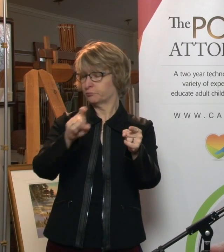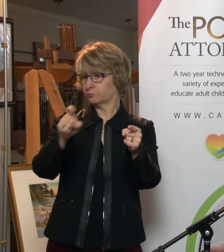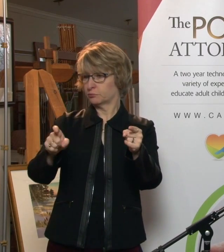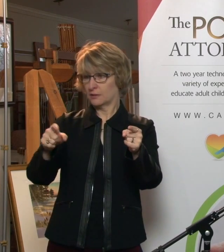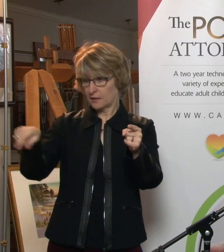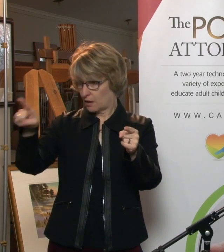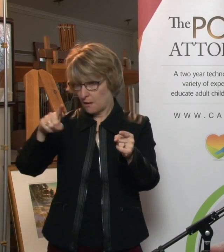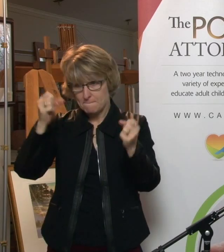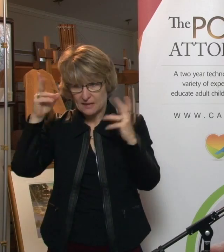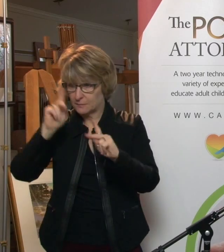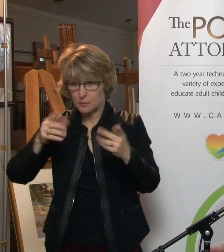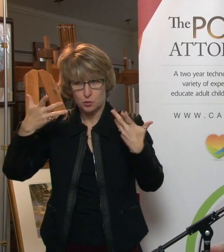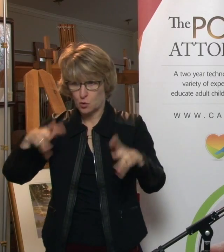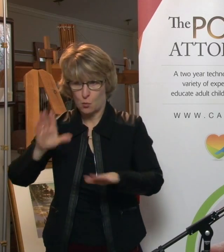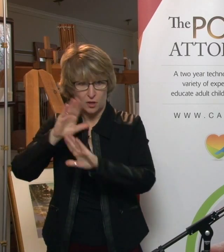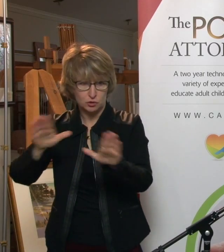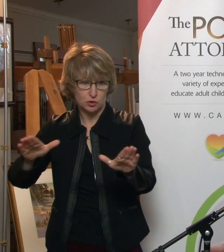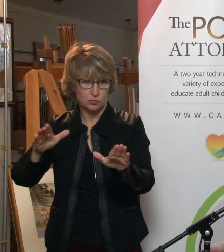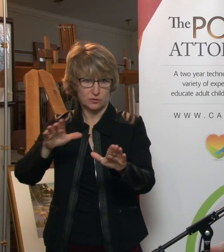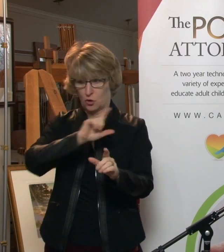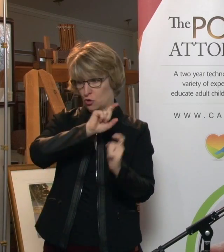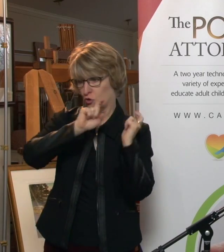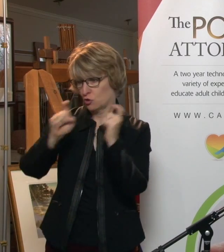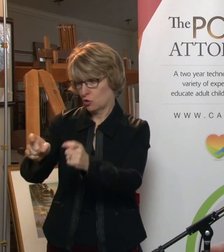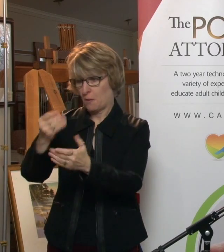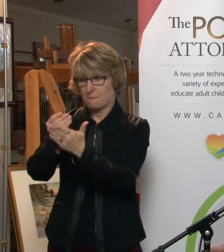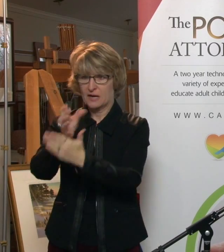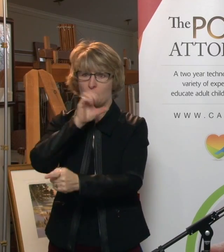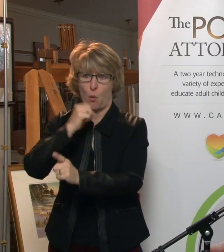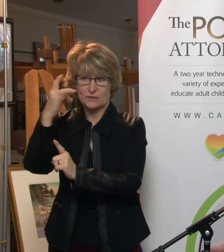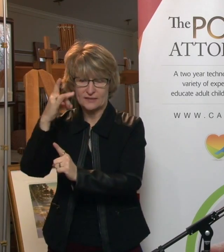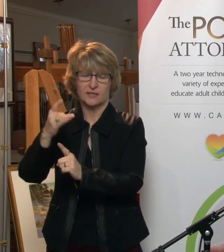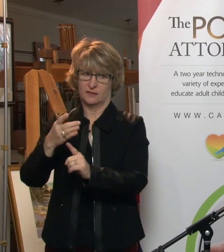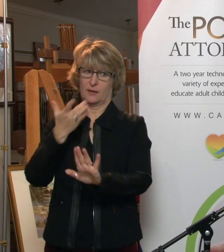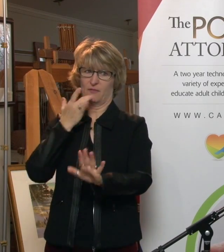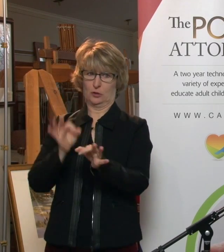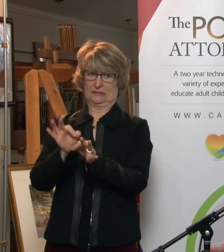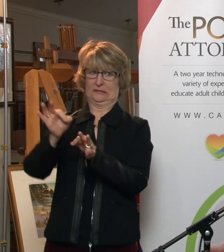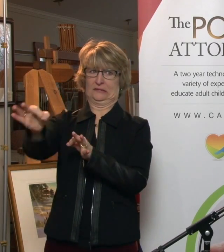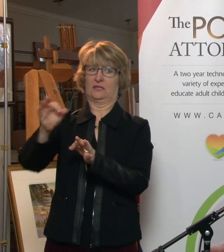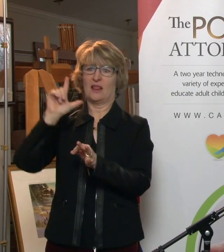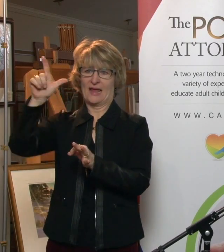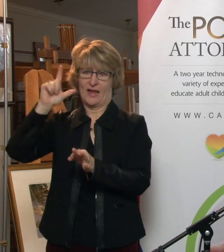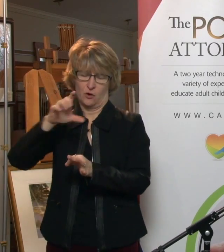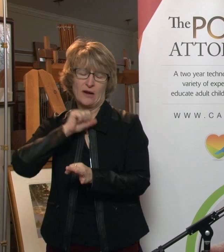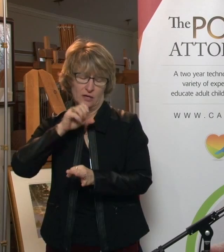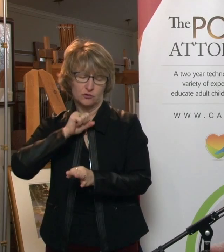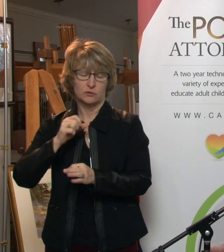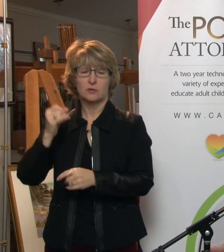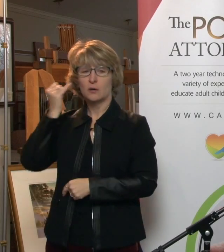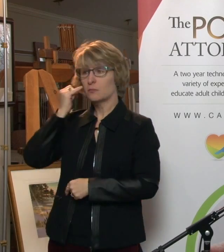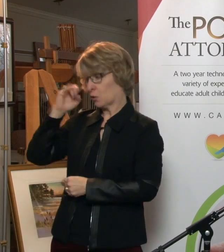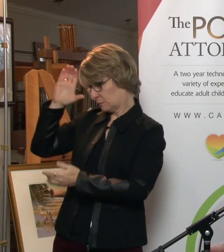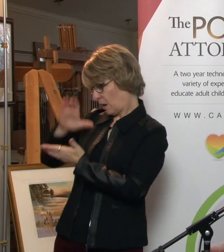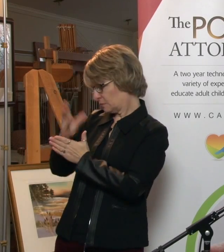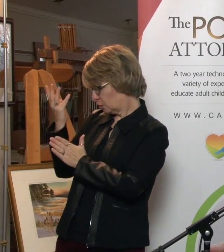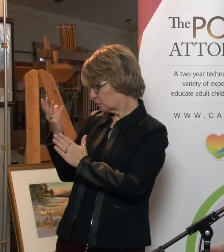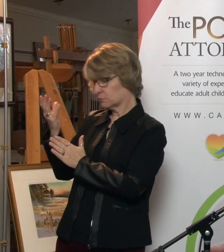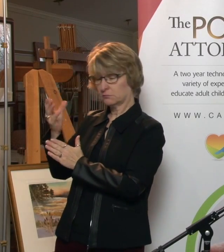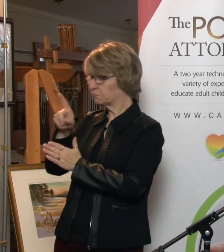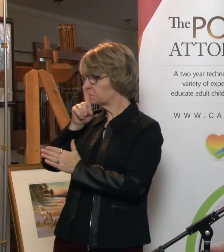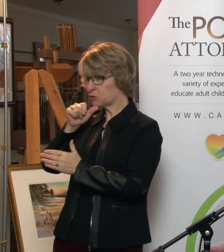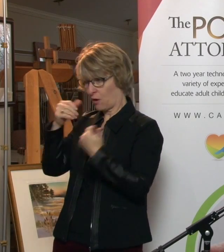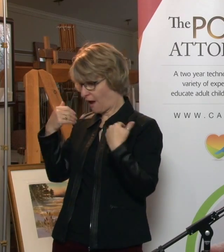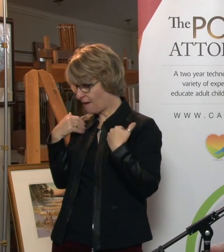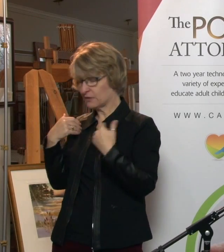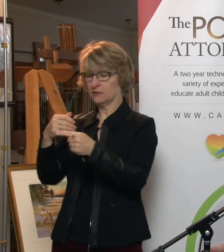at age 18. They usually want to defer that in the will. If I did not have a spouse, then my sons would split everything